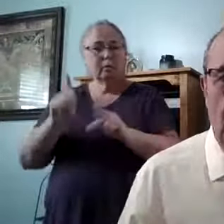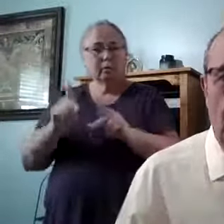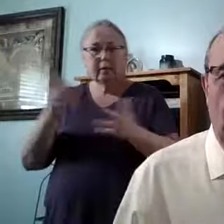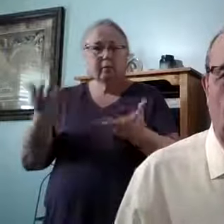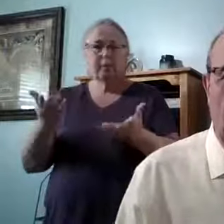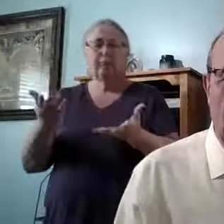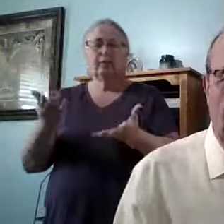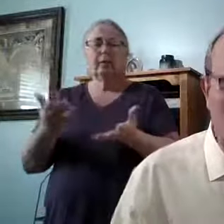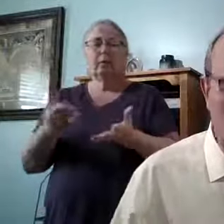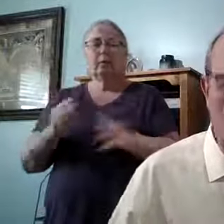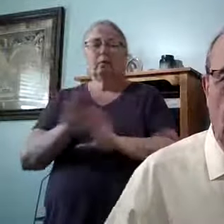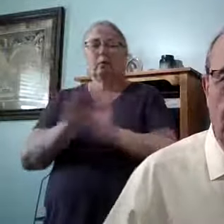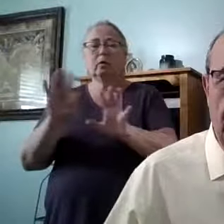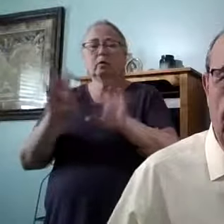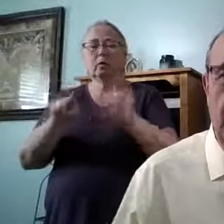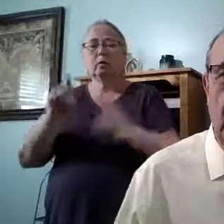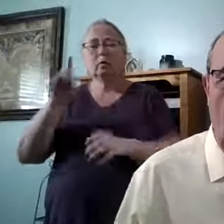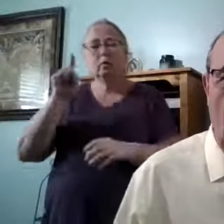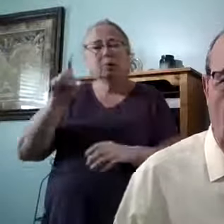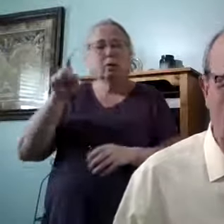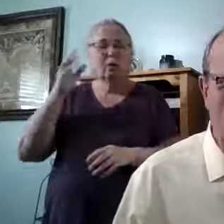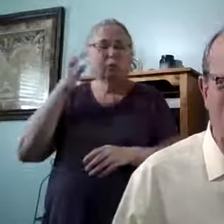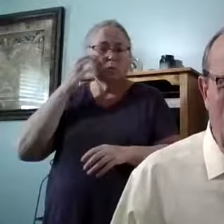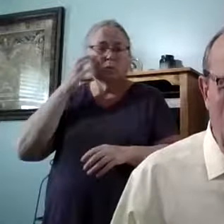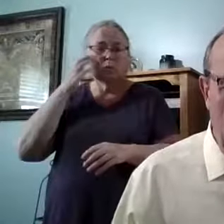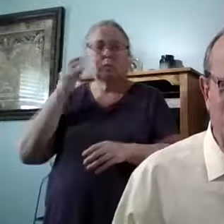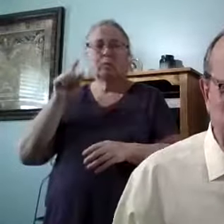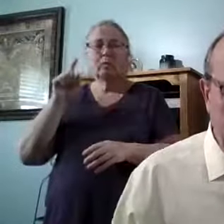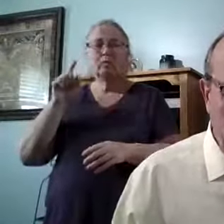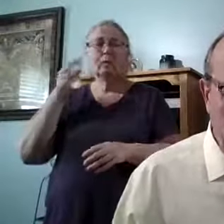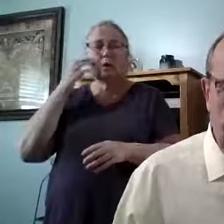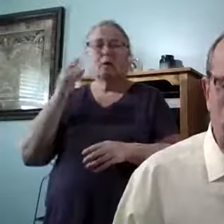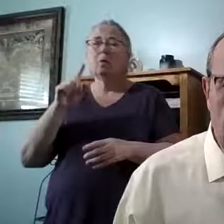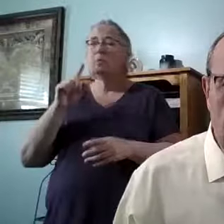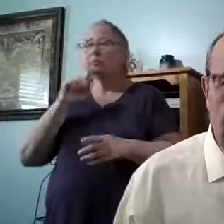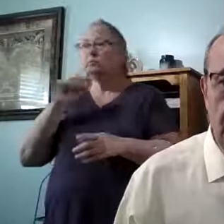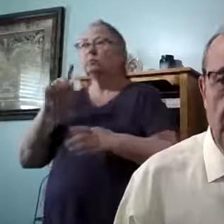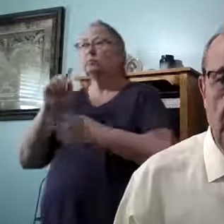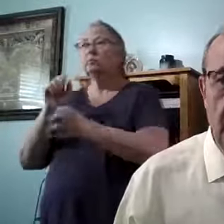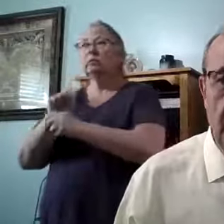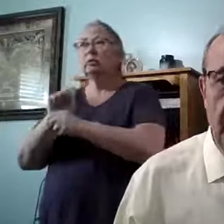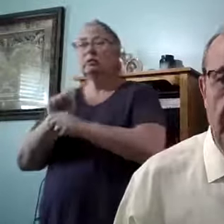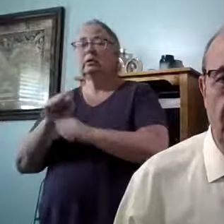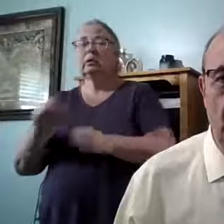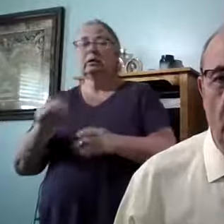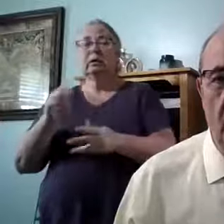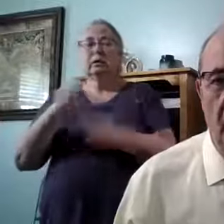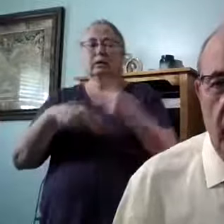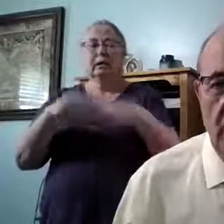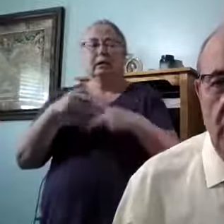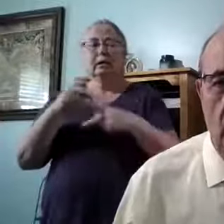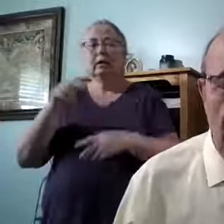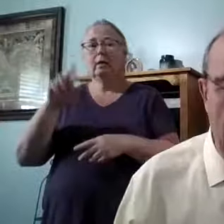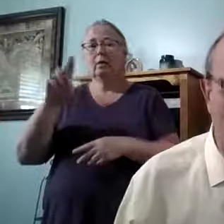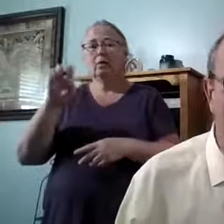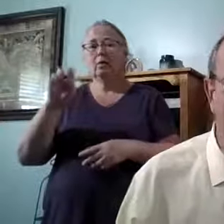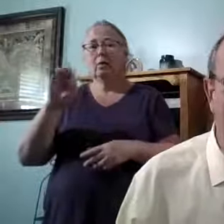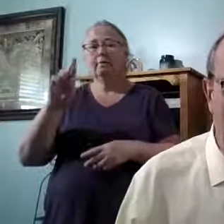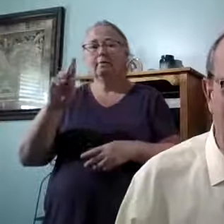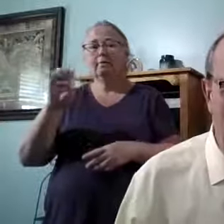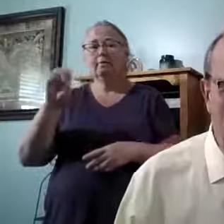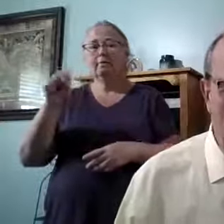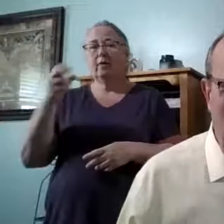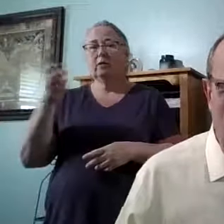what we know to do that works. So this is going to be kind of a refresher reminder